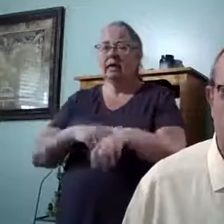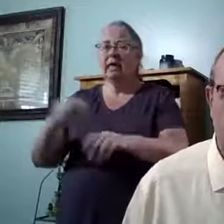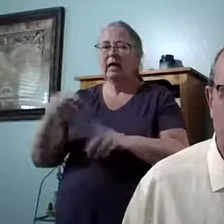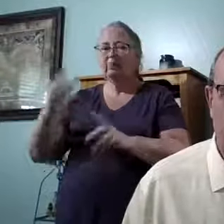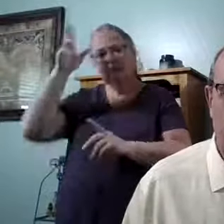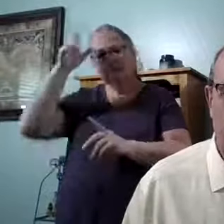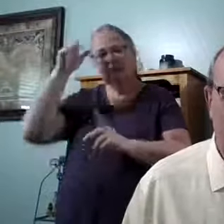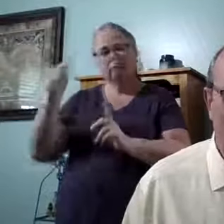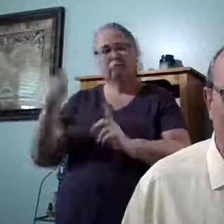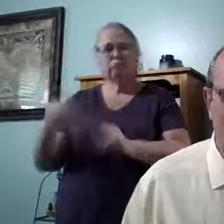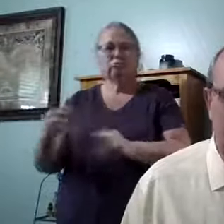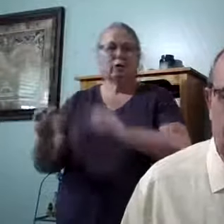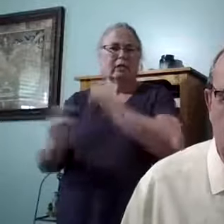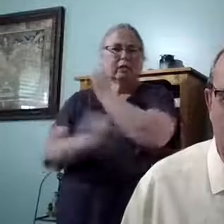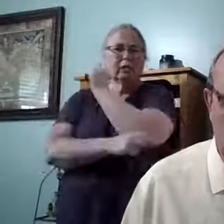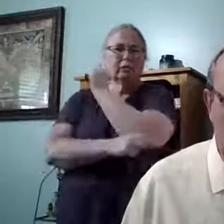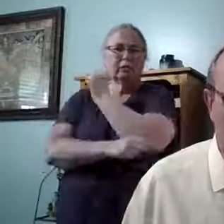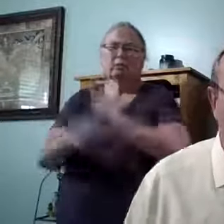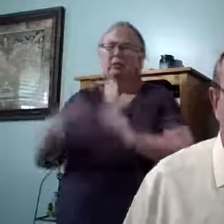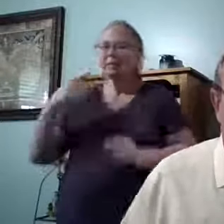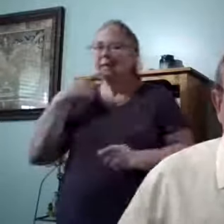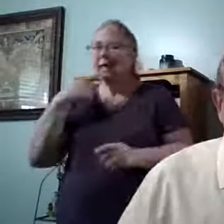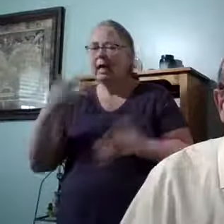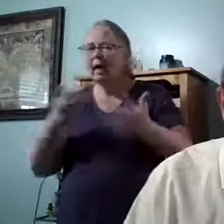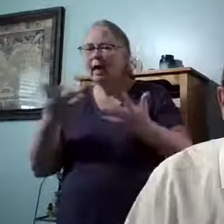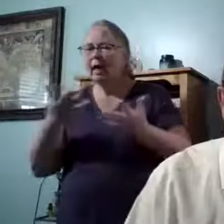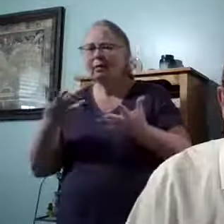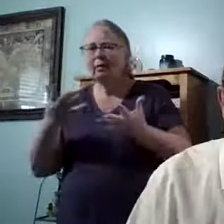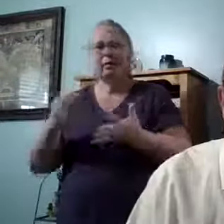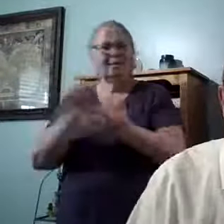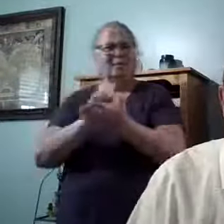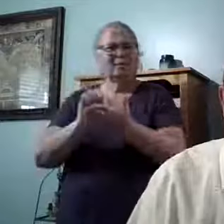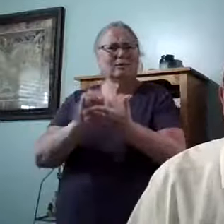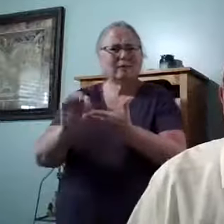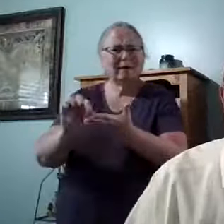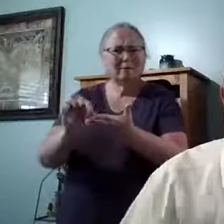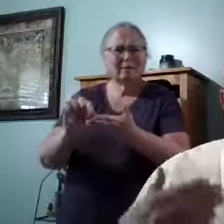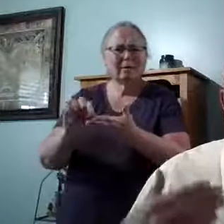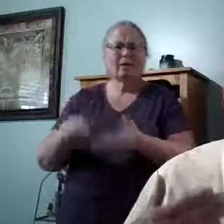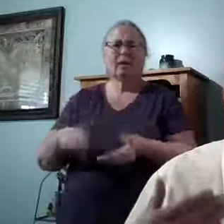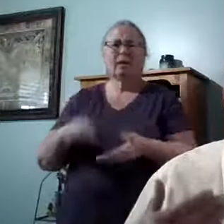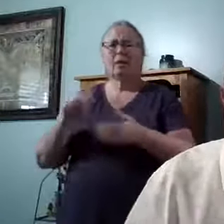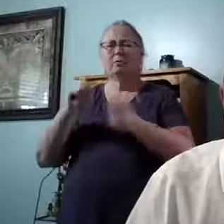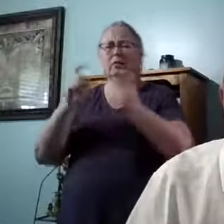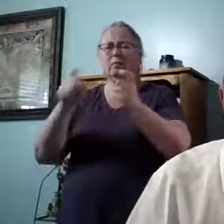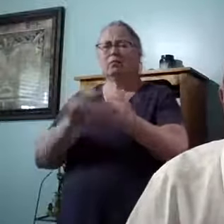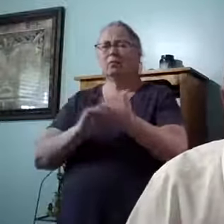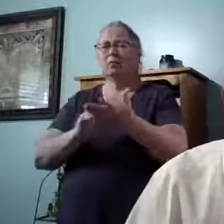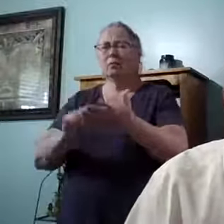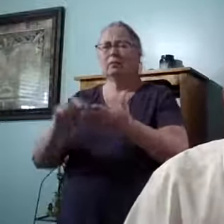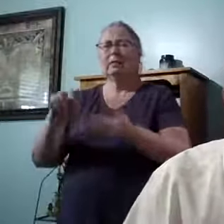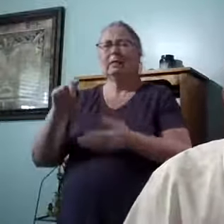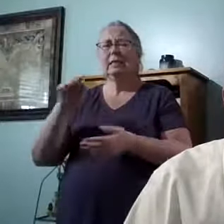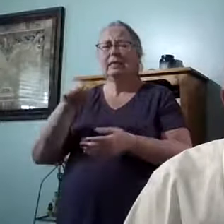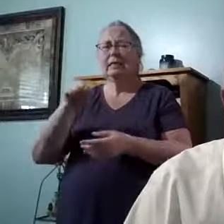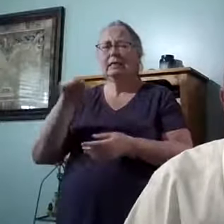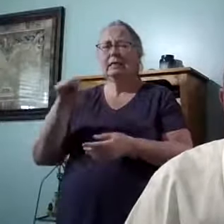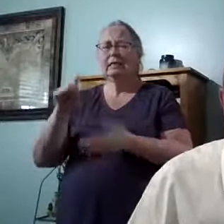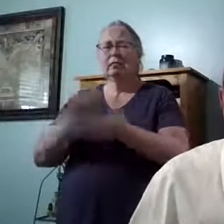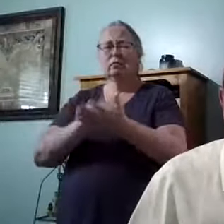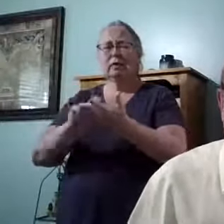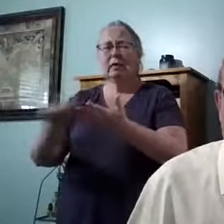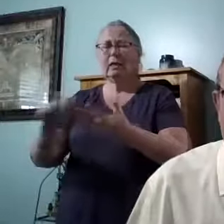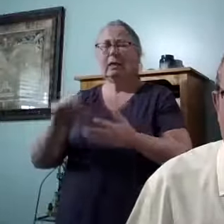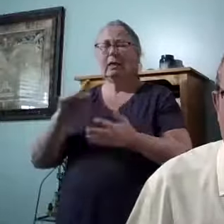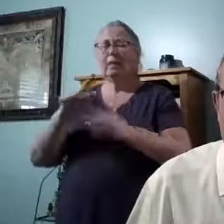You know, it's written. You And here I'm giving you some scriptures where it says it's written. How